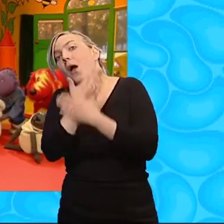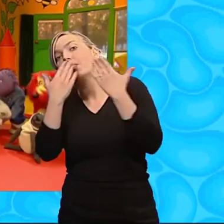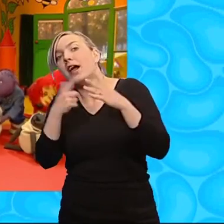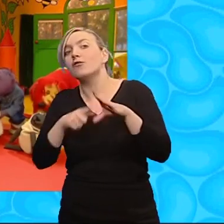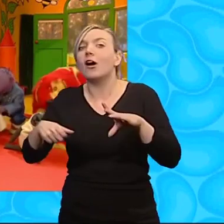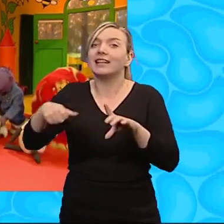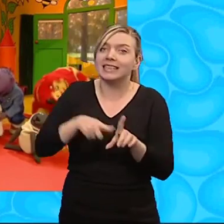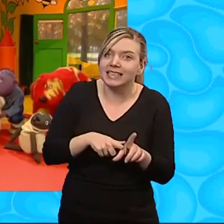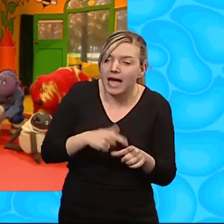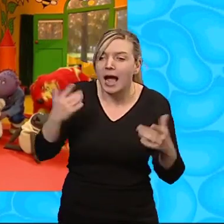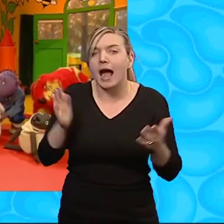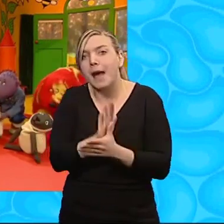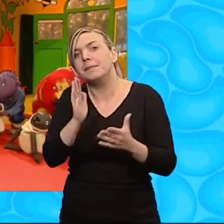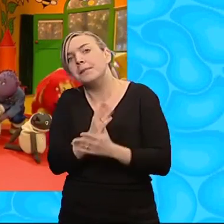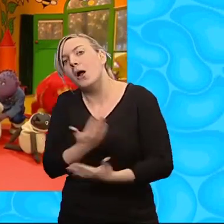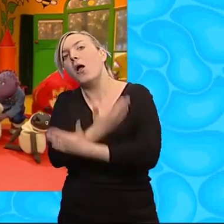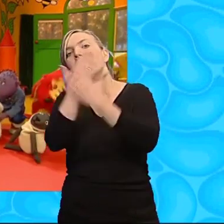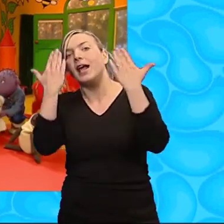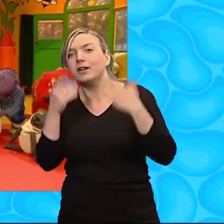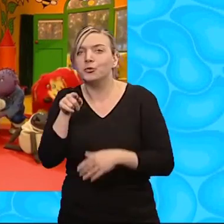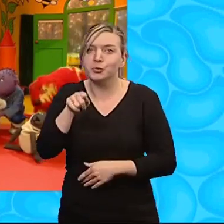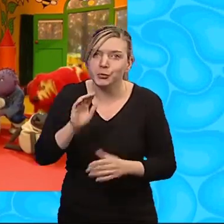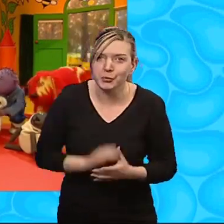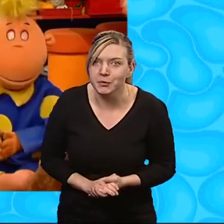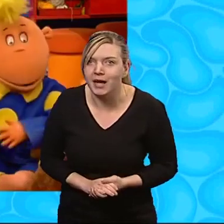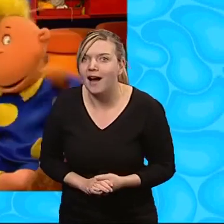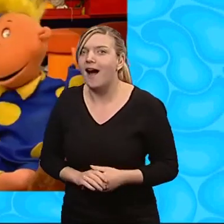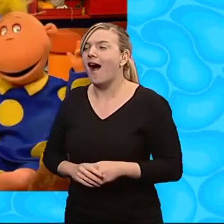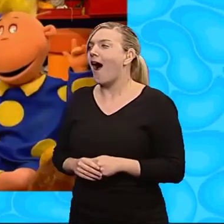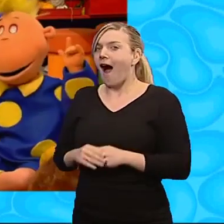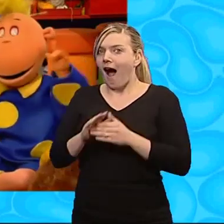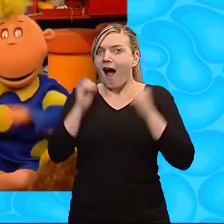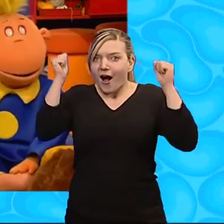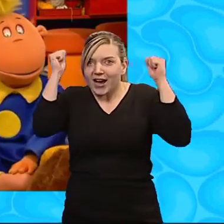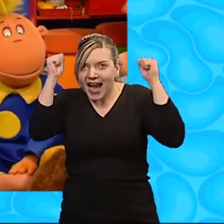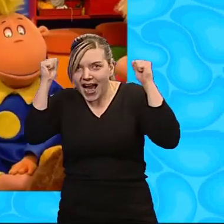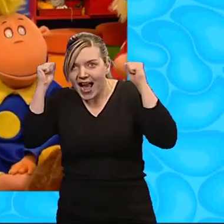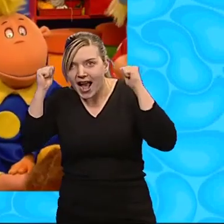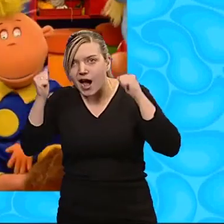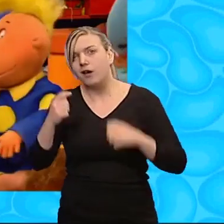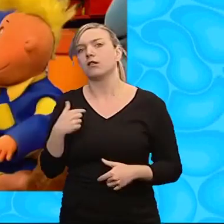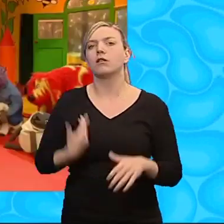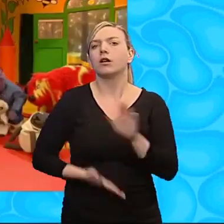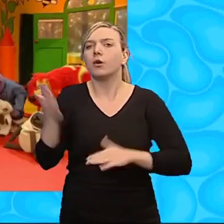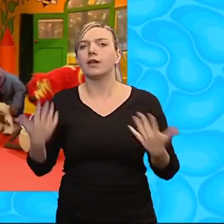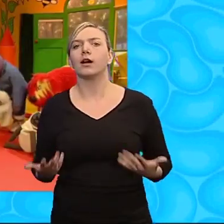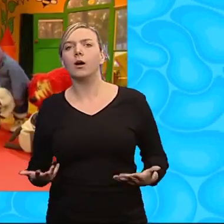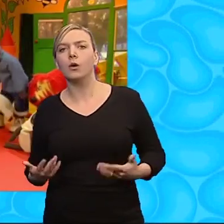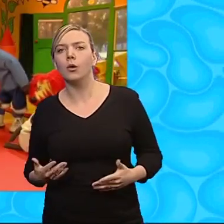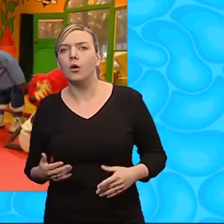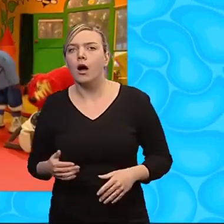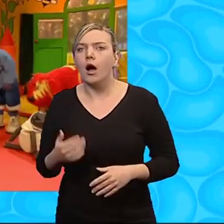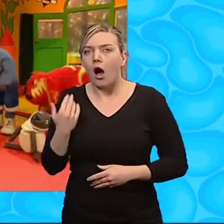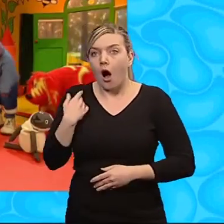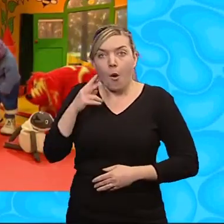Oh! Happy Birthday to you! Ha-ha! Hooray! Here we go, now! Oh, yeah, yeah! I want to go